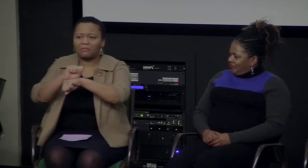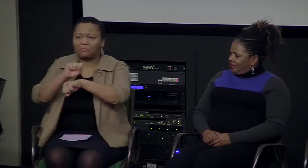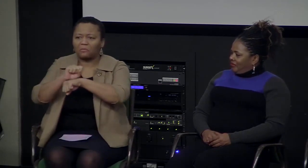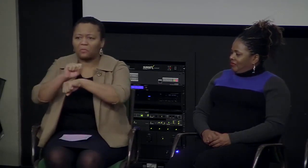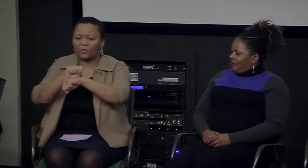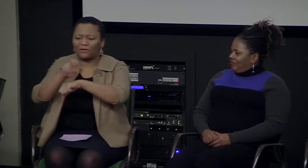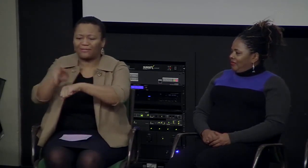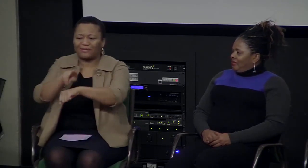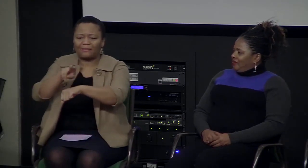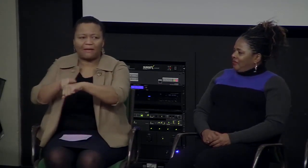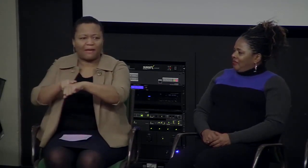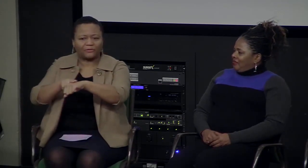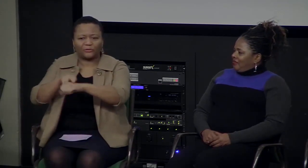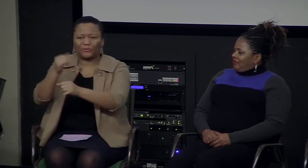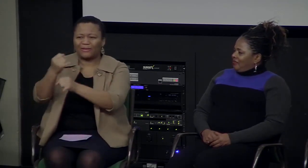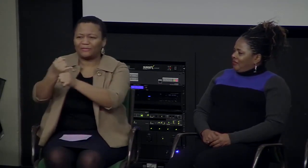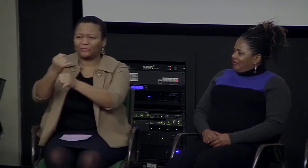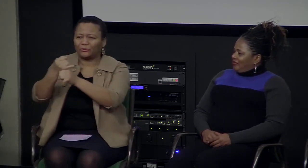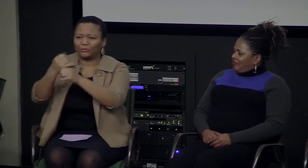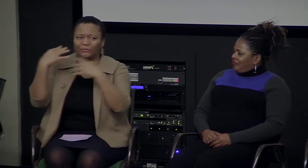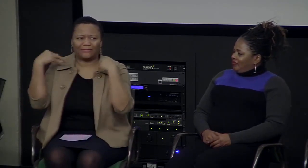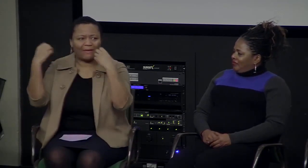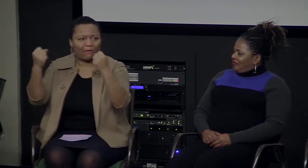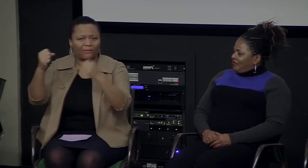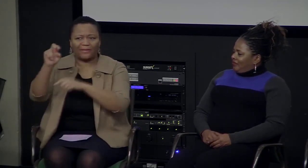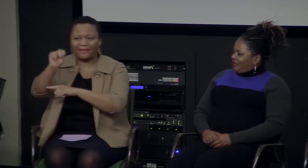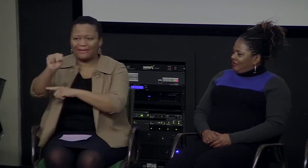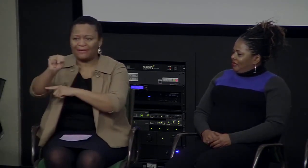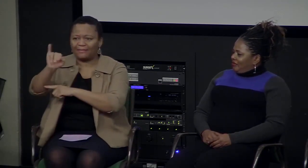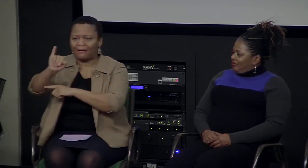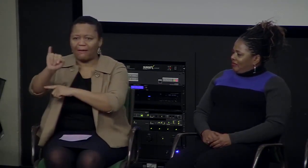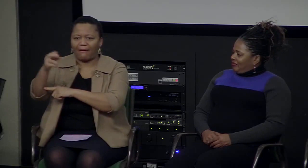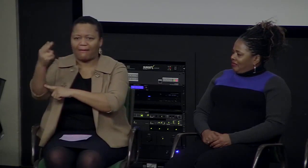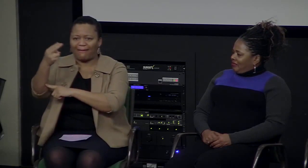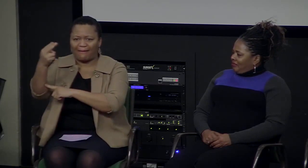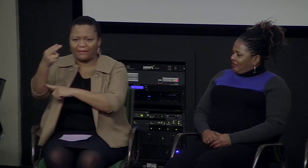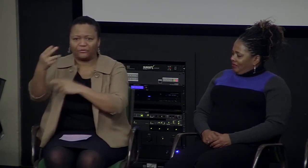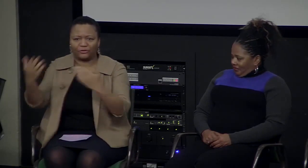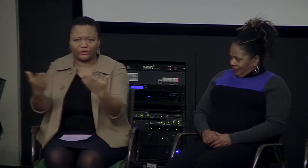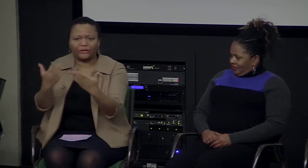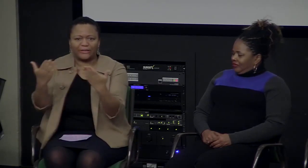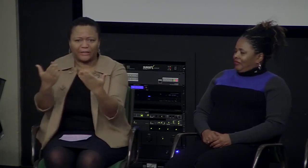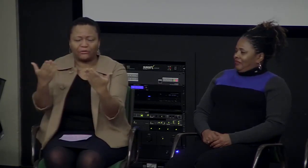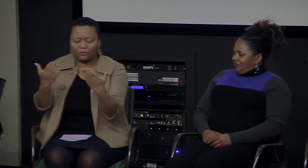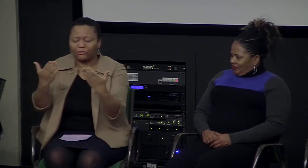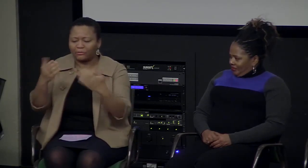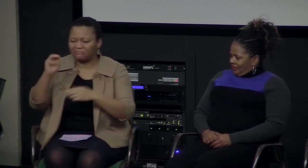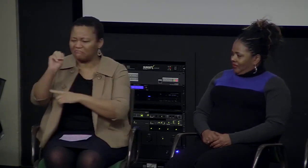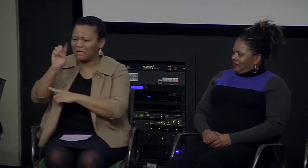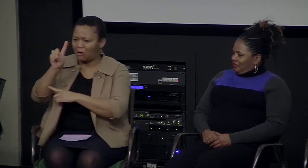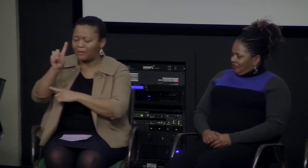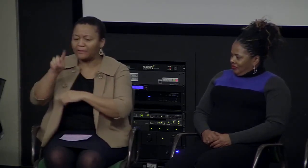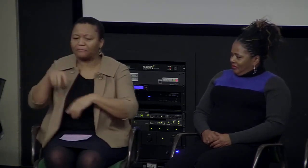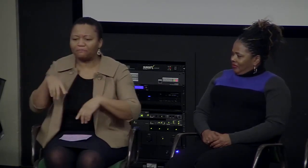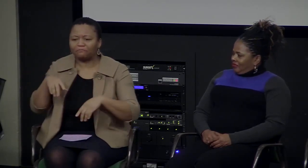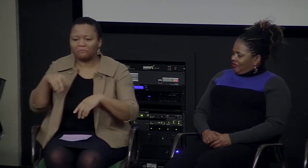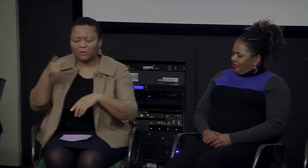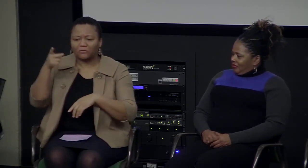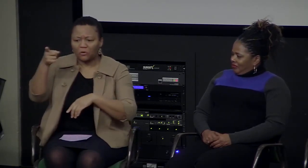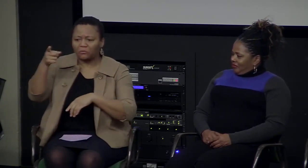who at that time worked for the National Institute of Health, NIH, which is here in our area in Maryland